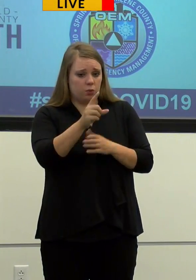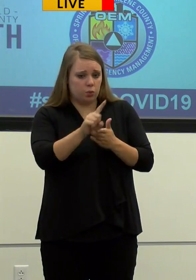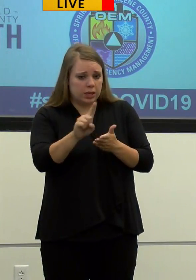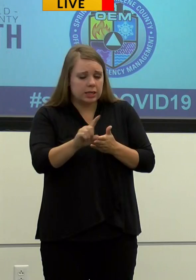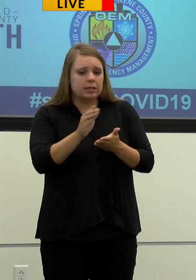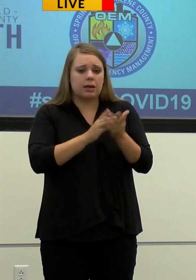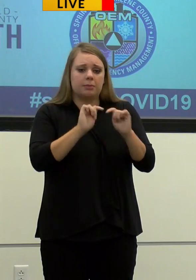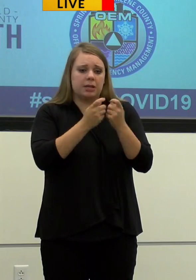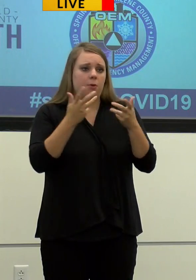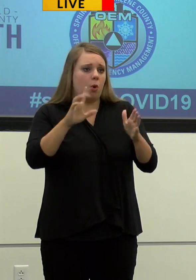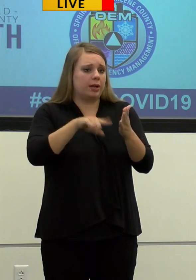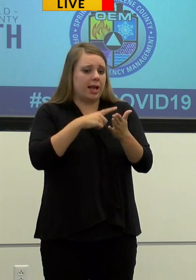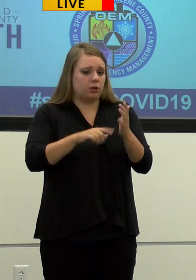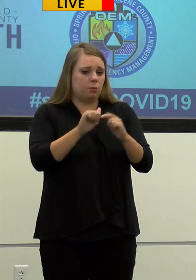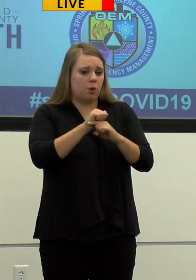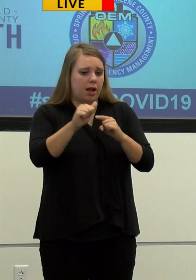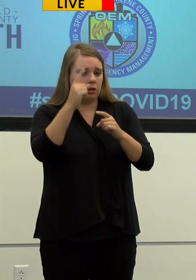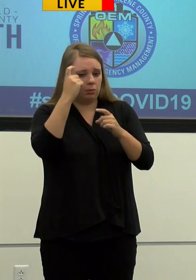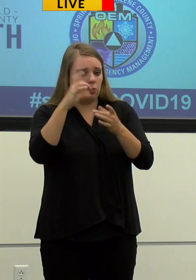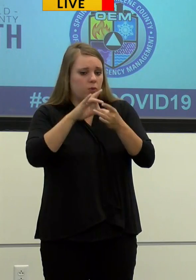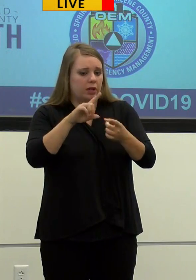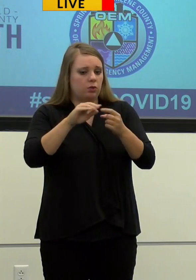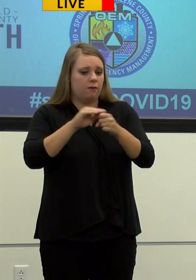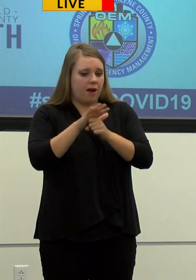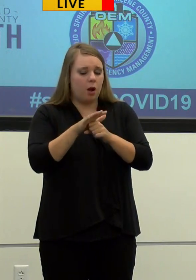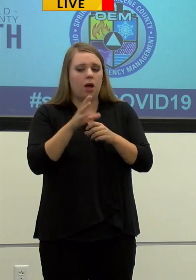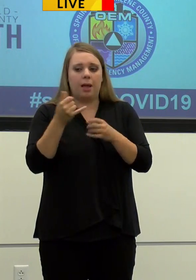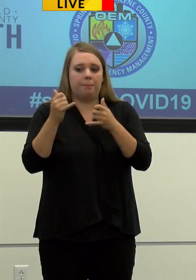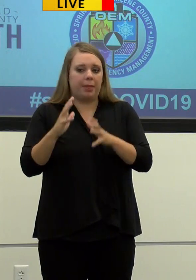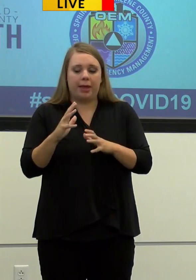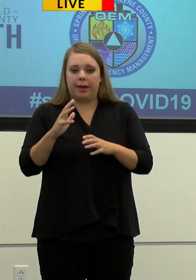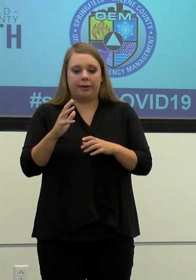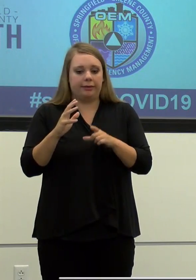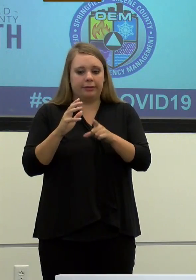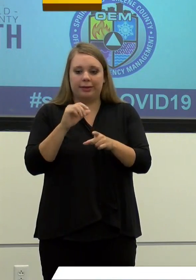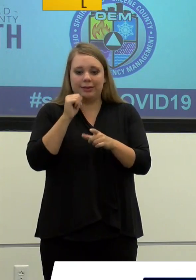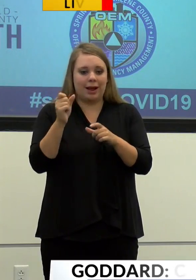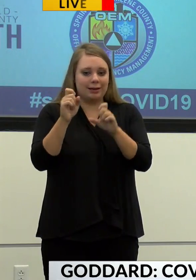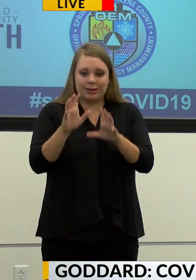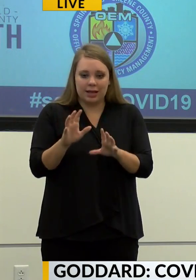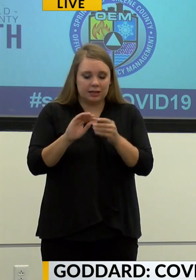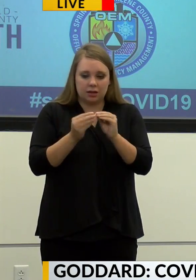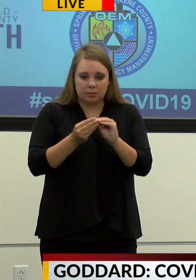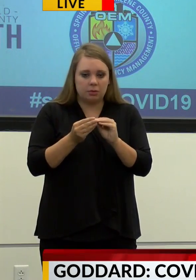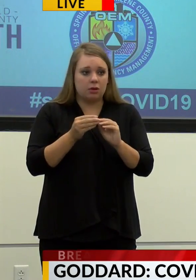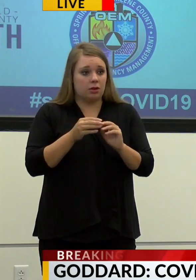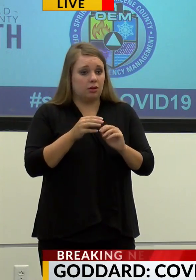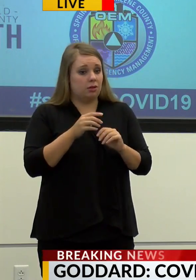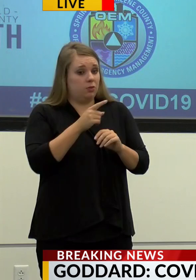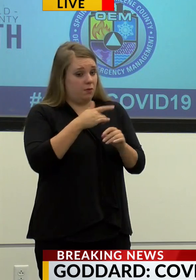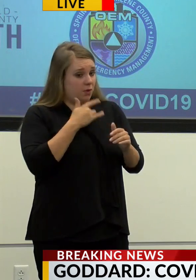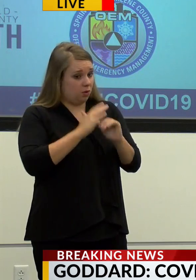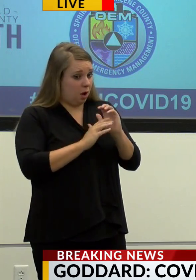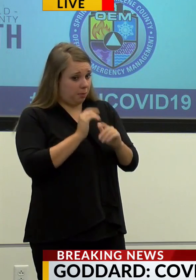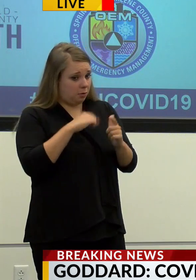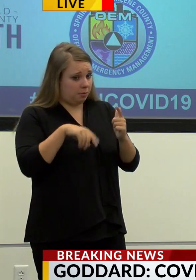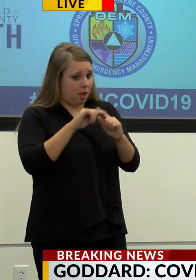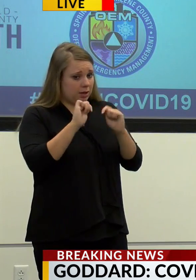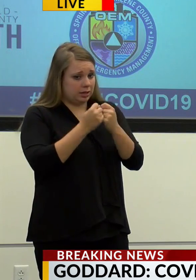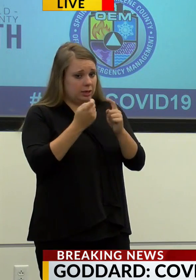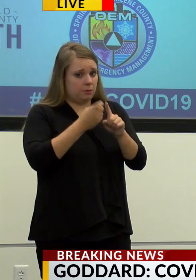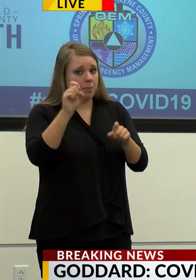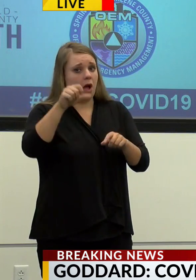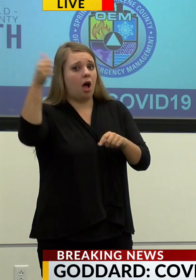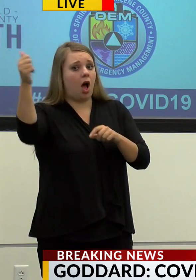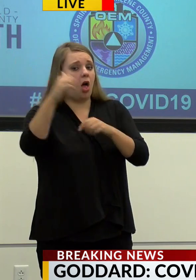already had to cancel practices due to the virus and the players will not be tested. Given that, you feel comfortable about teams coming from outside